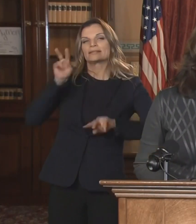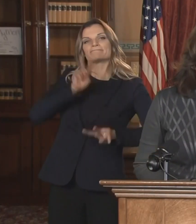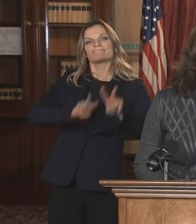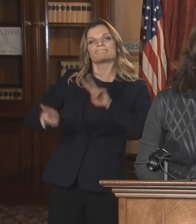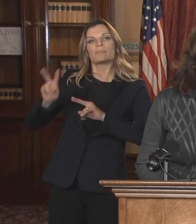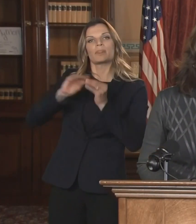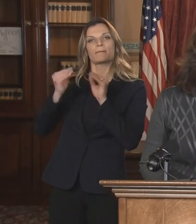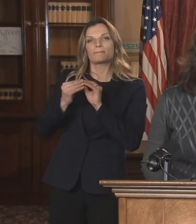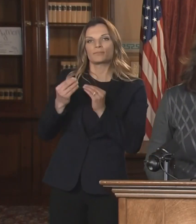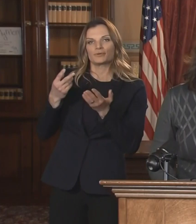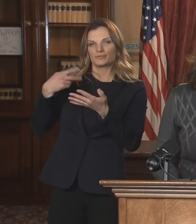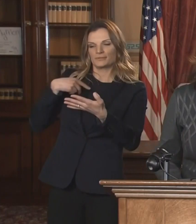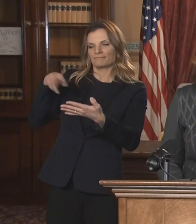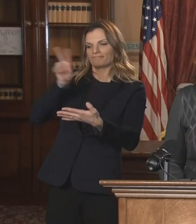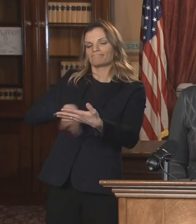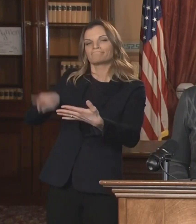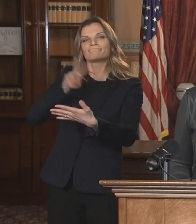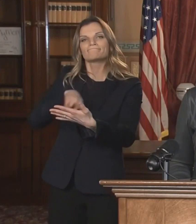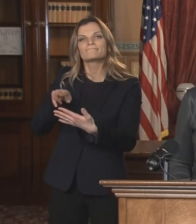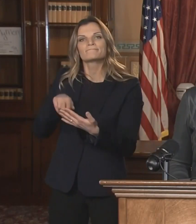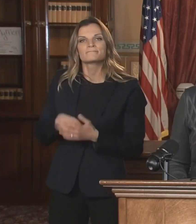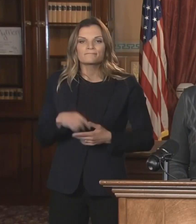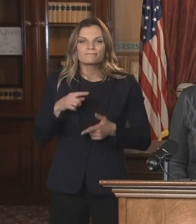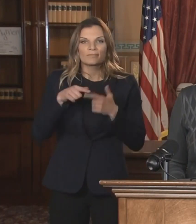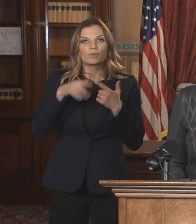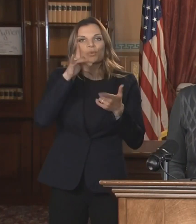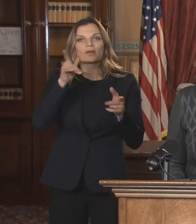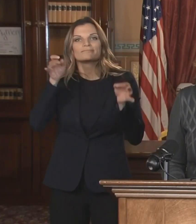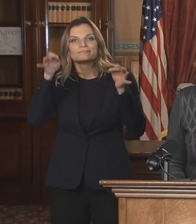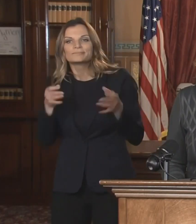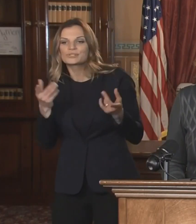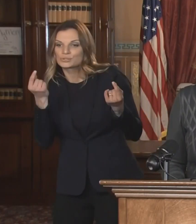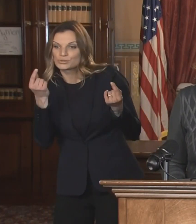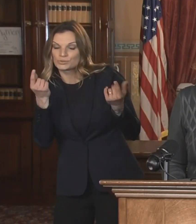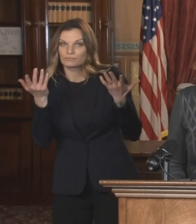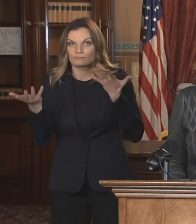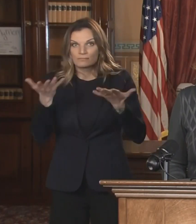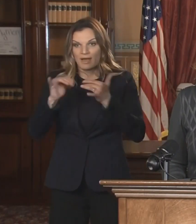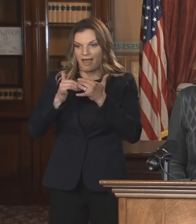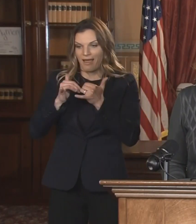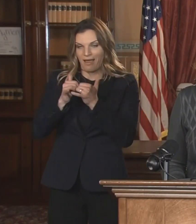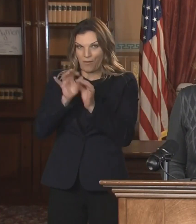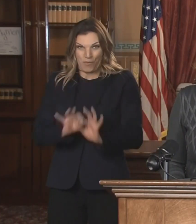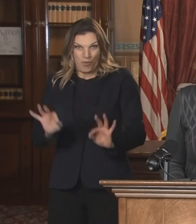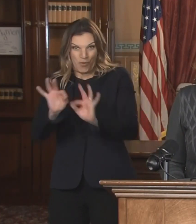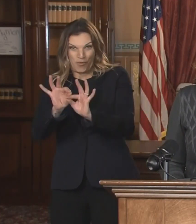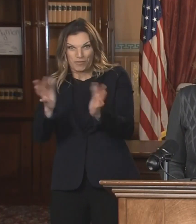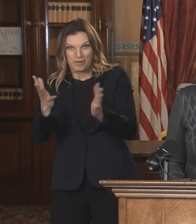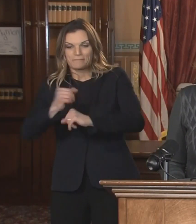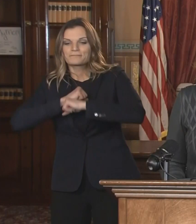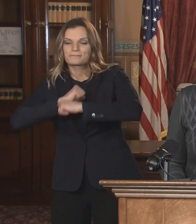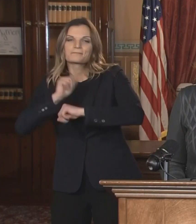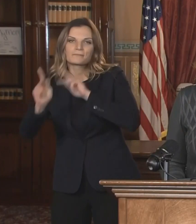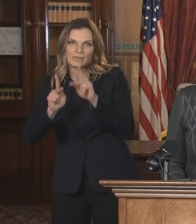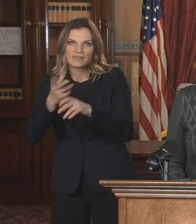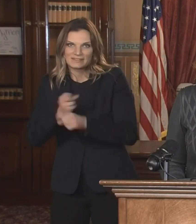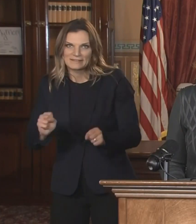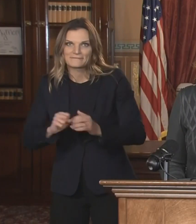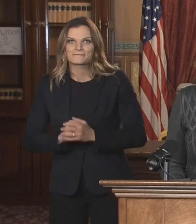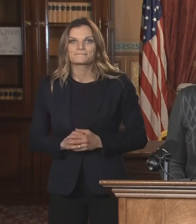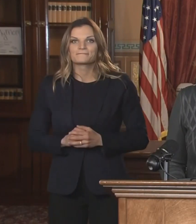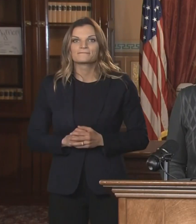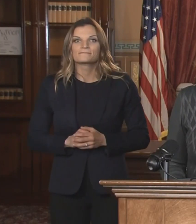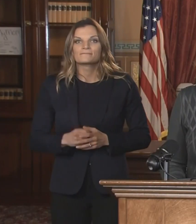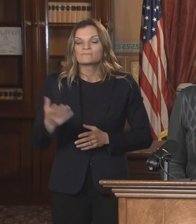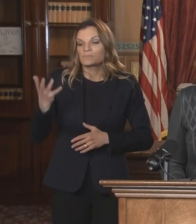the numbers, we're going to also continue to center our work around keeping people safe. You know, the epidemic order was